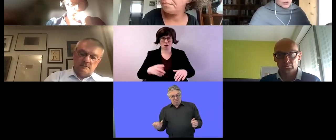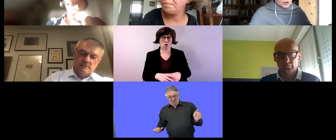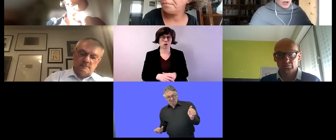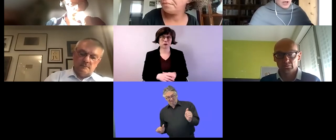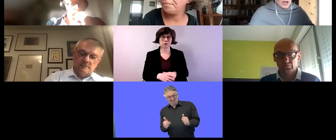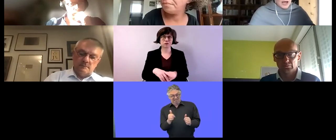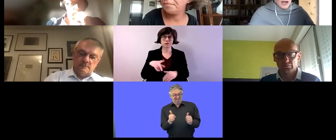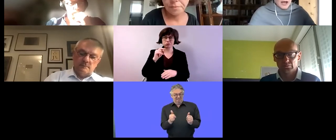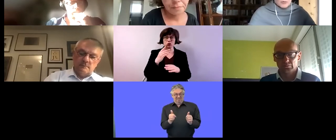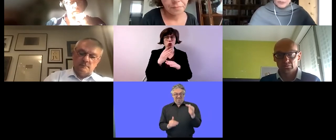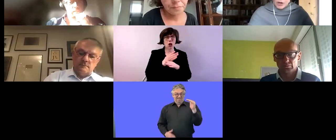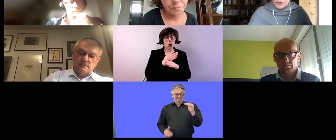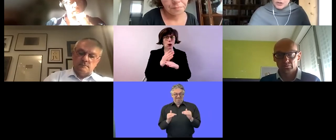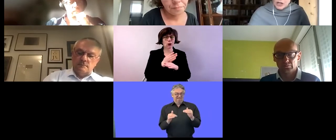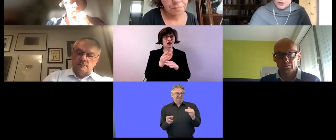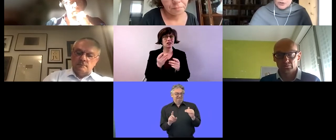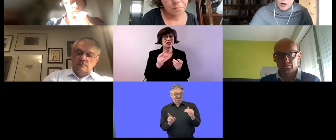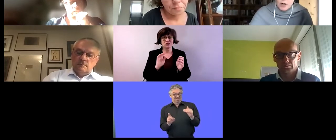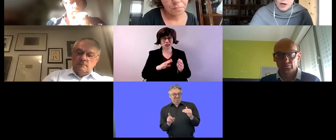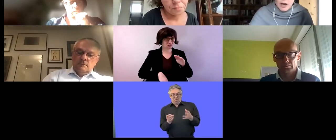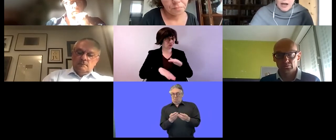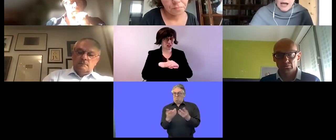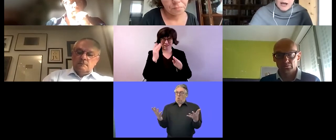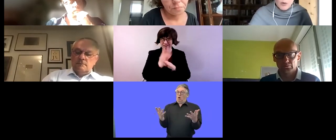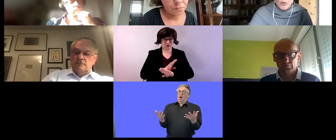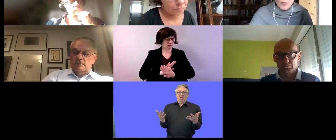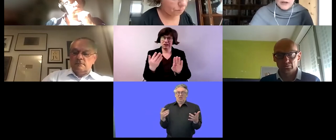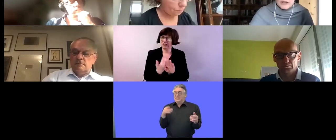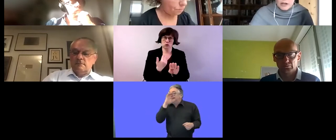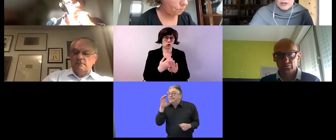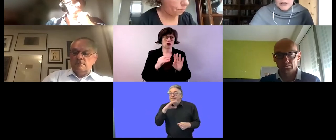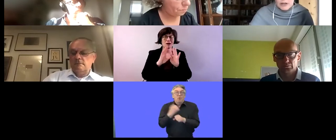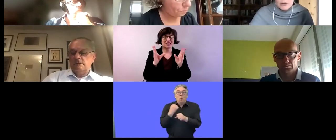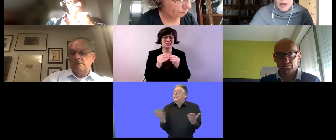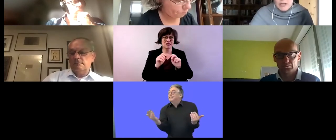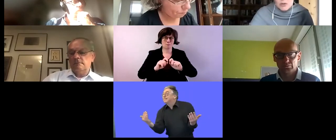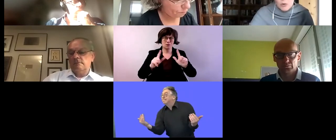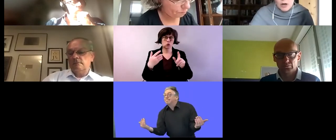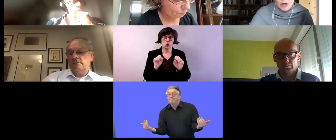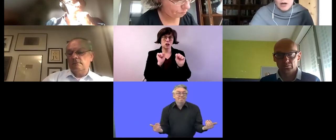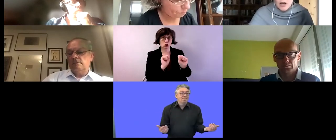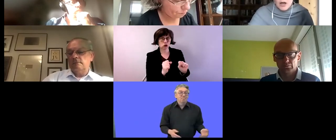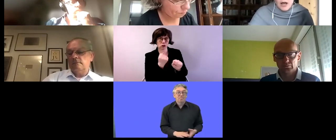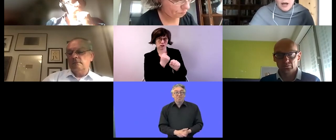picture uh with regard to sheltered work uh in ireland we had commenced work um